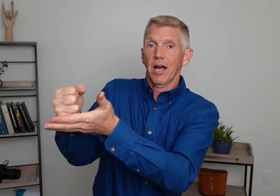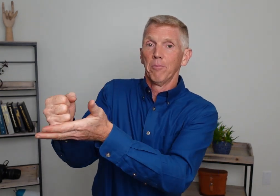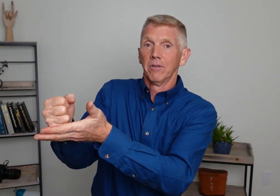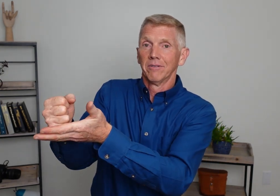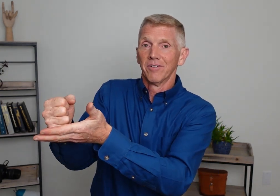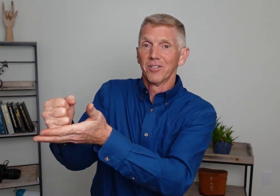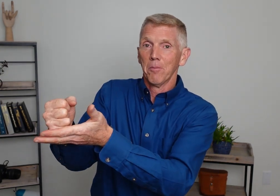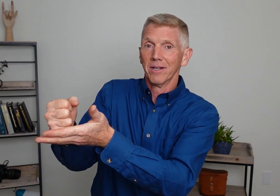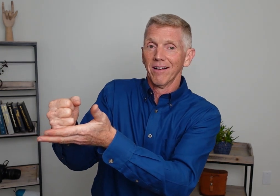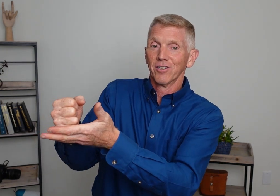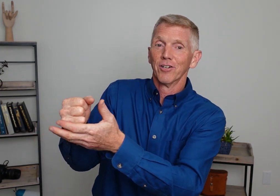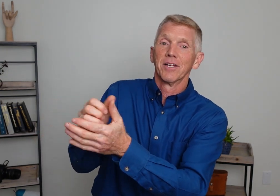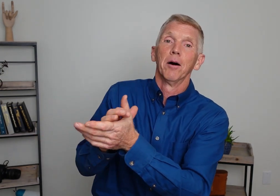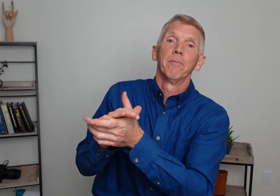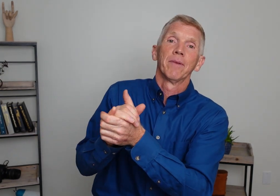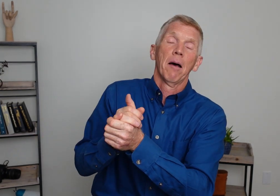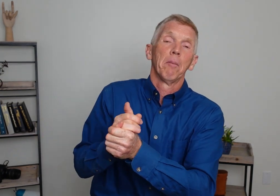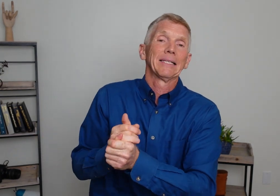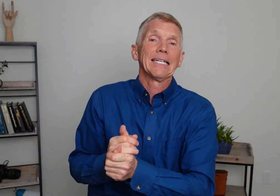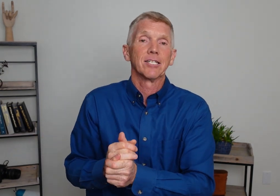help somebody else. There's help. How about please?